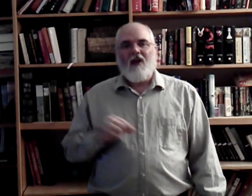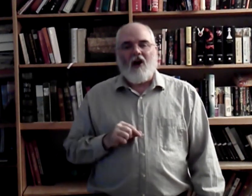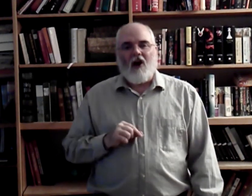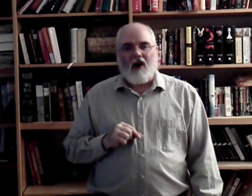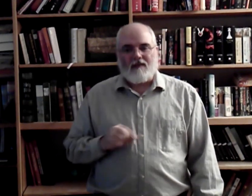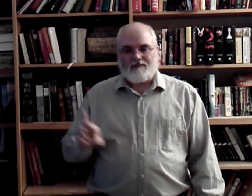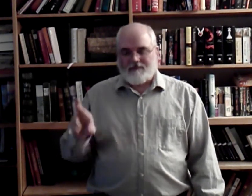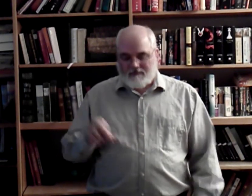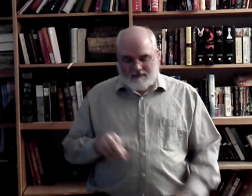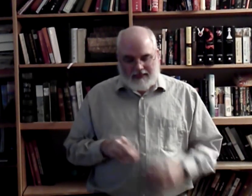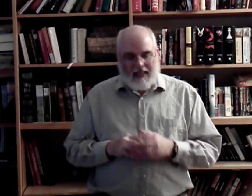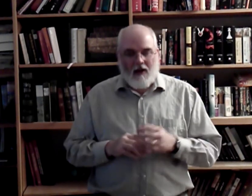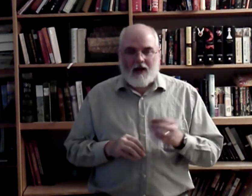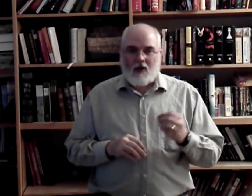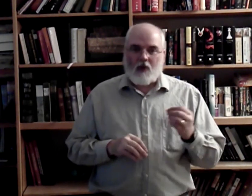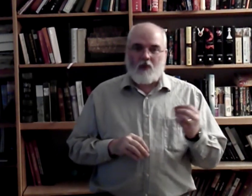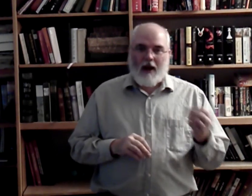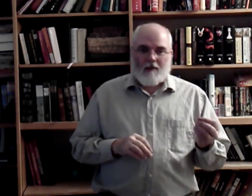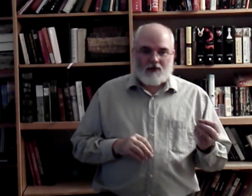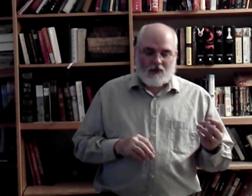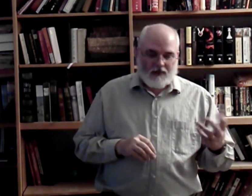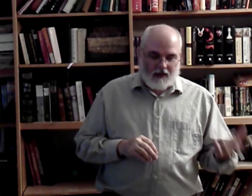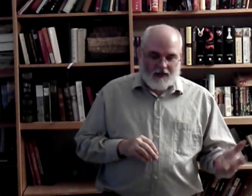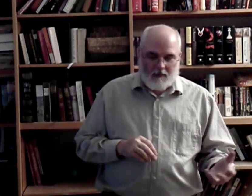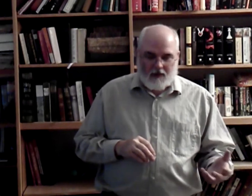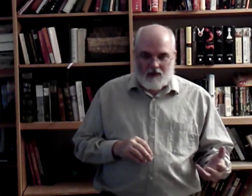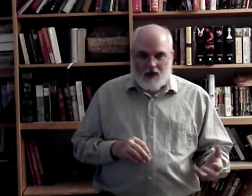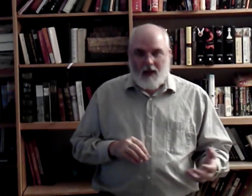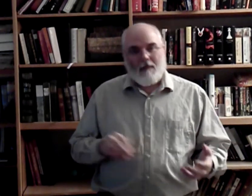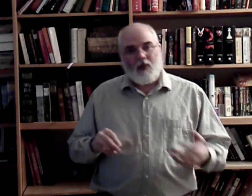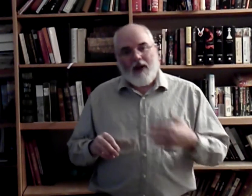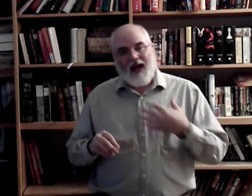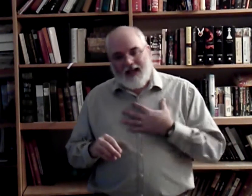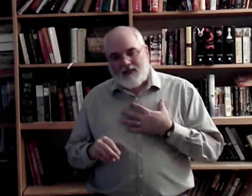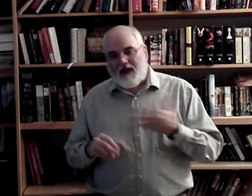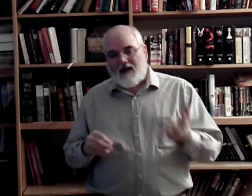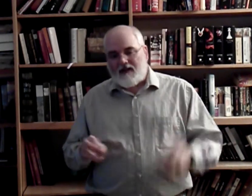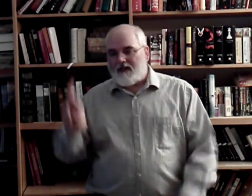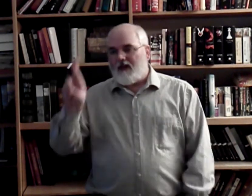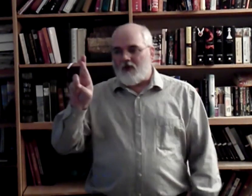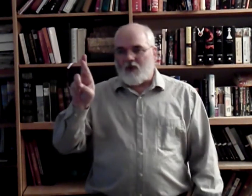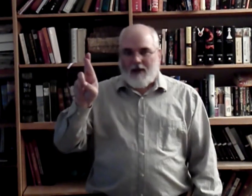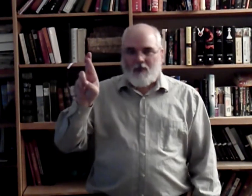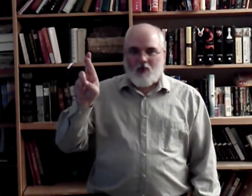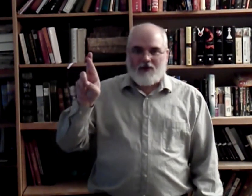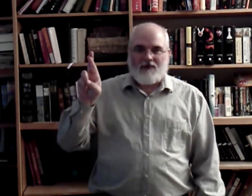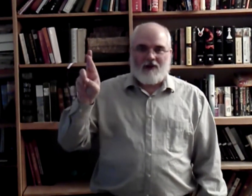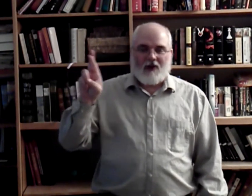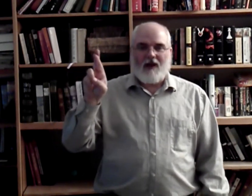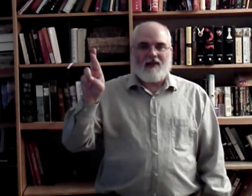R. Now I know the word wrap starts with the letter W. But the way I spell wrap one finger around the